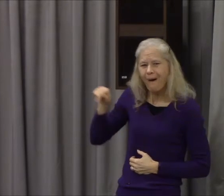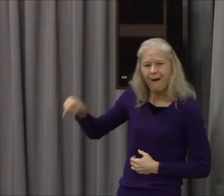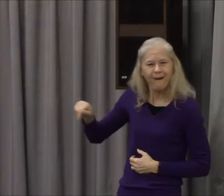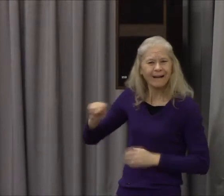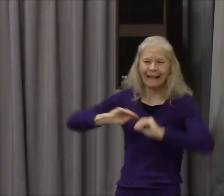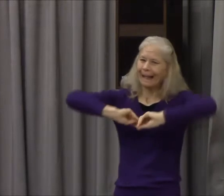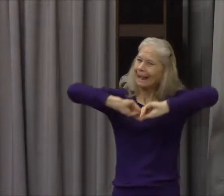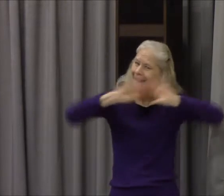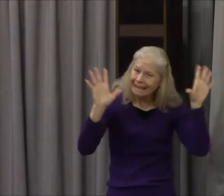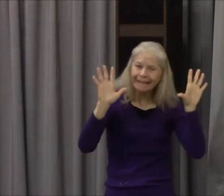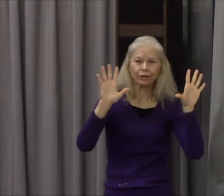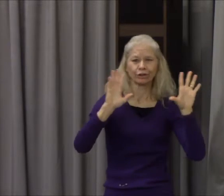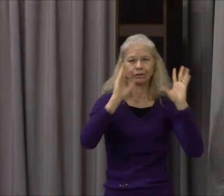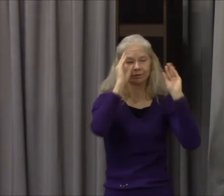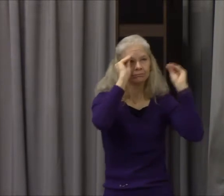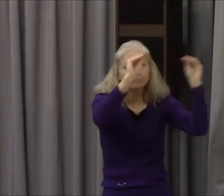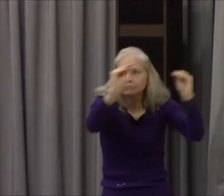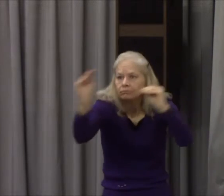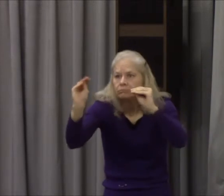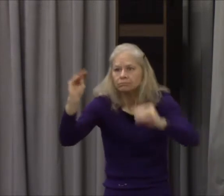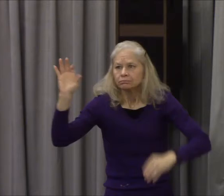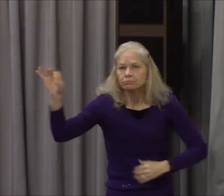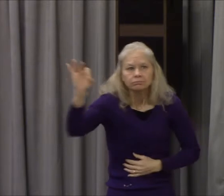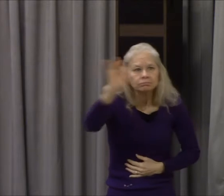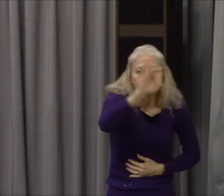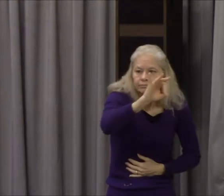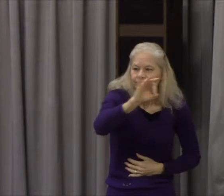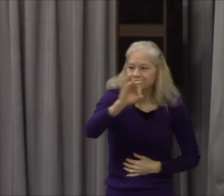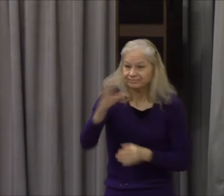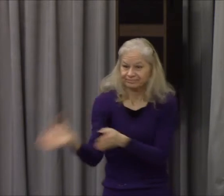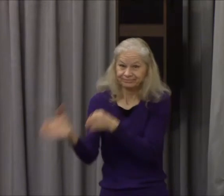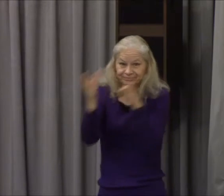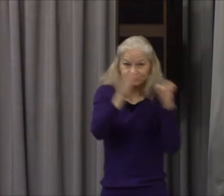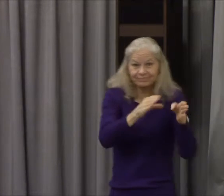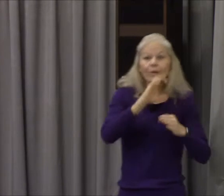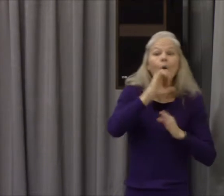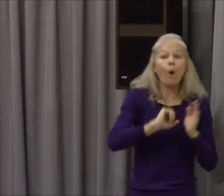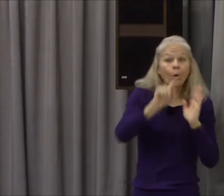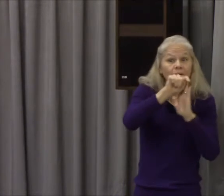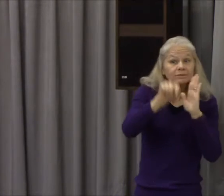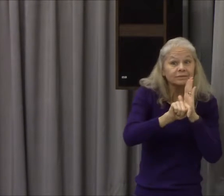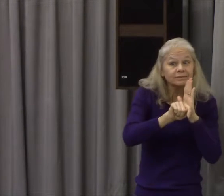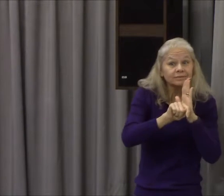he led Israel out of Egypt. He made himself known, didn't he?